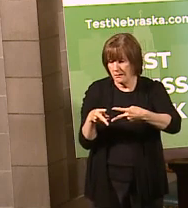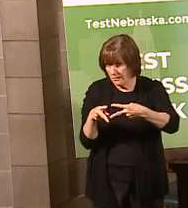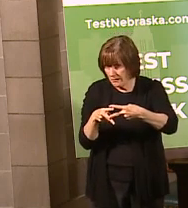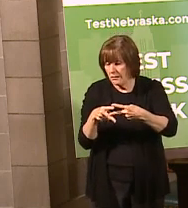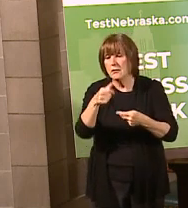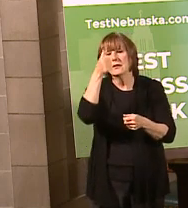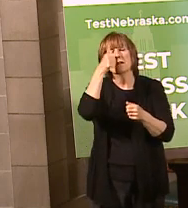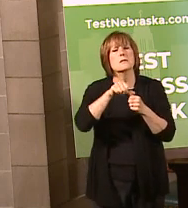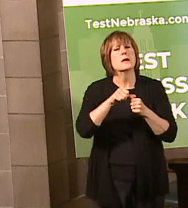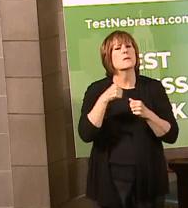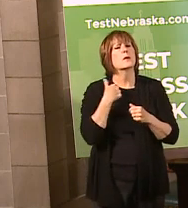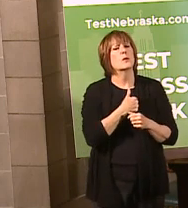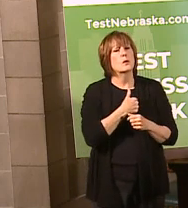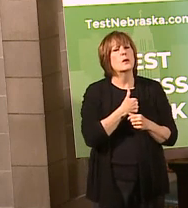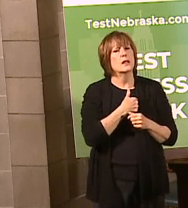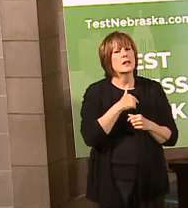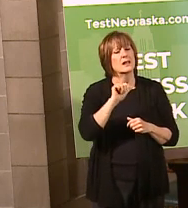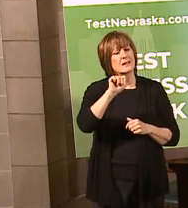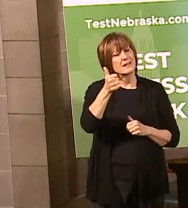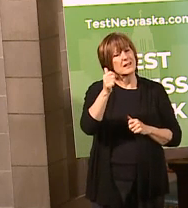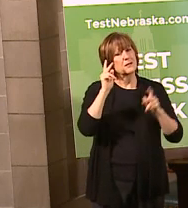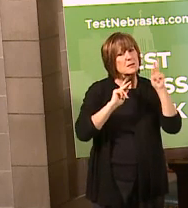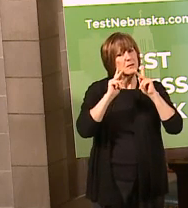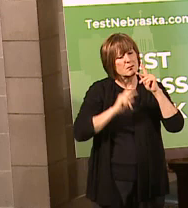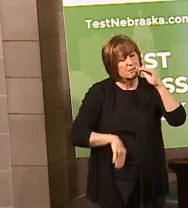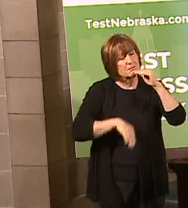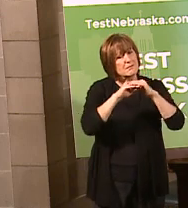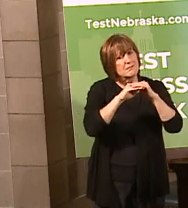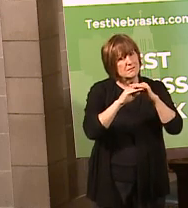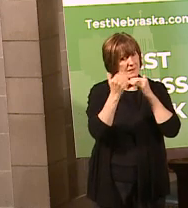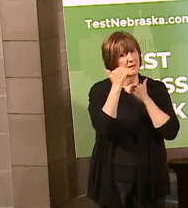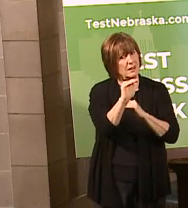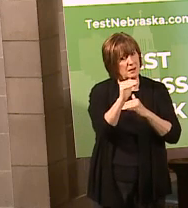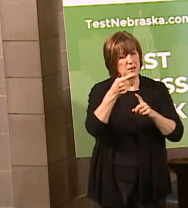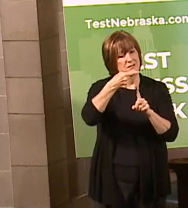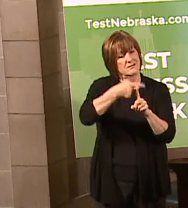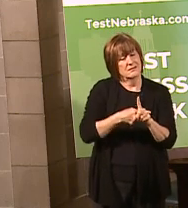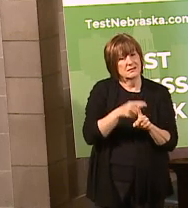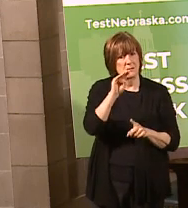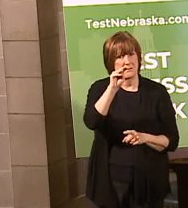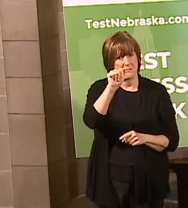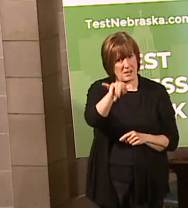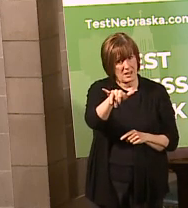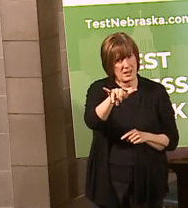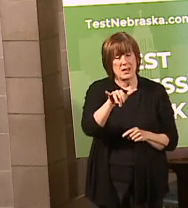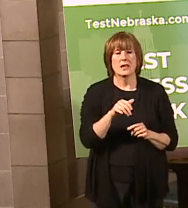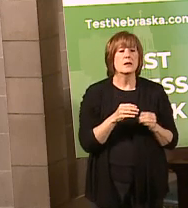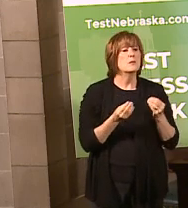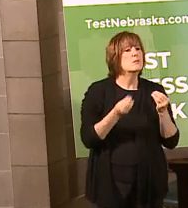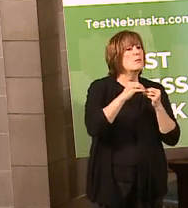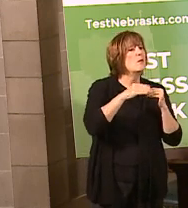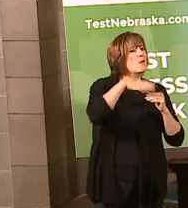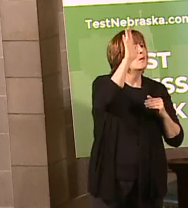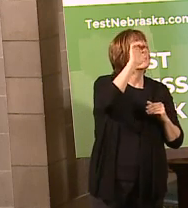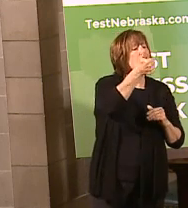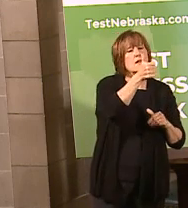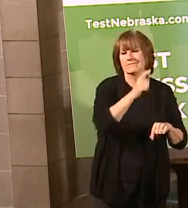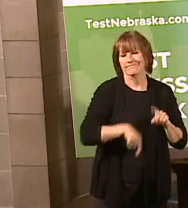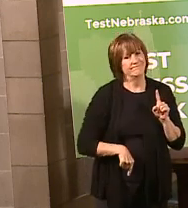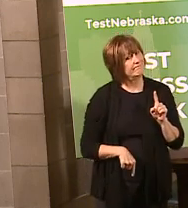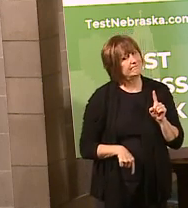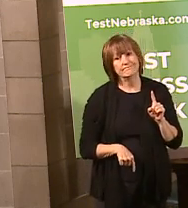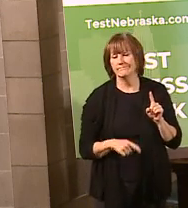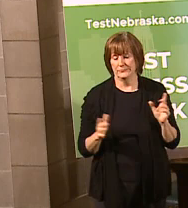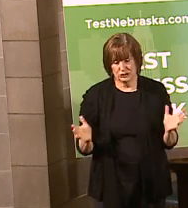we've extended the 10-person rule through the month of May, and that means that no social gatherings larger than 10 people. And in fact, we encourage